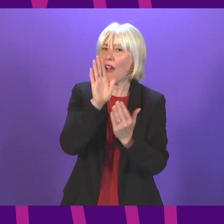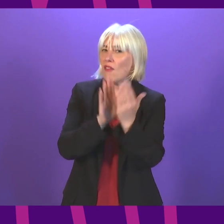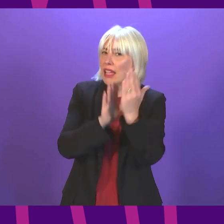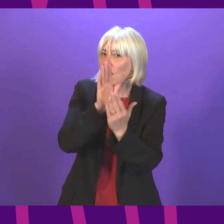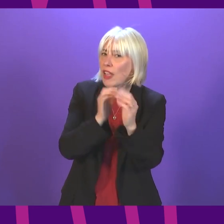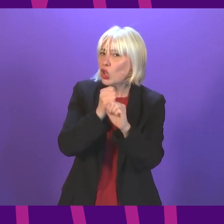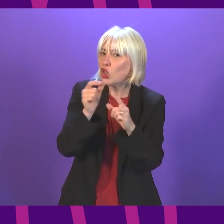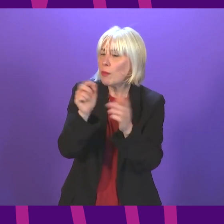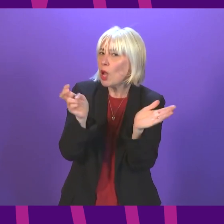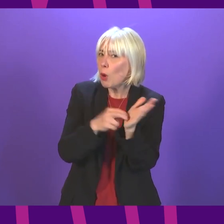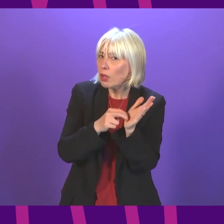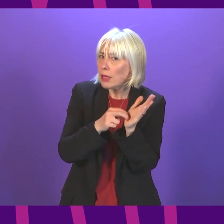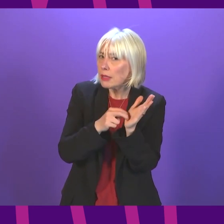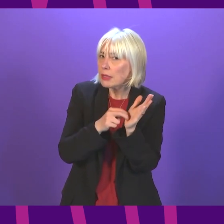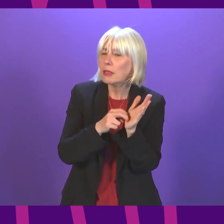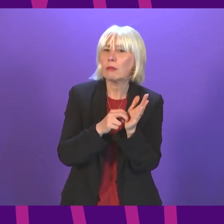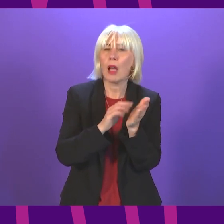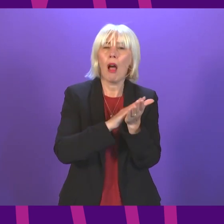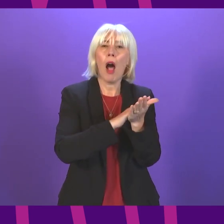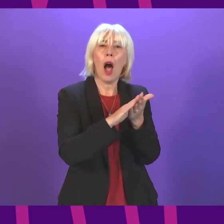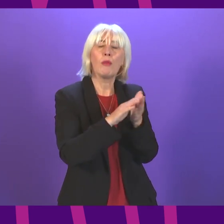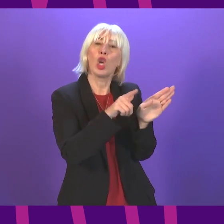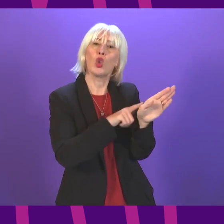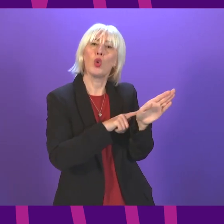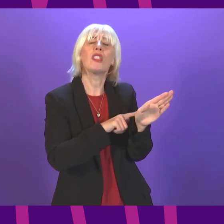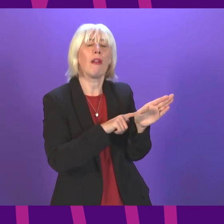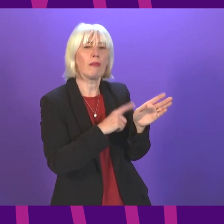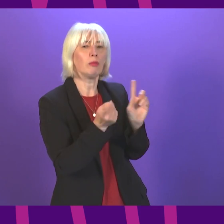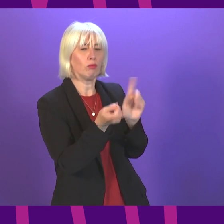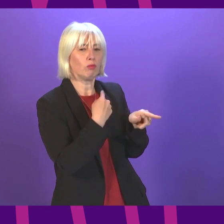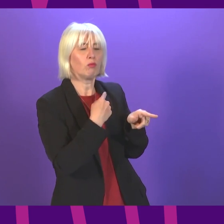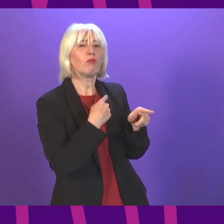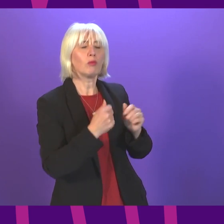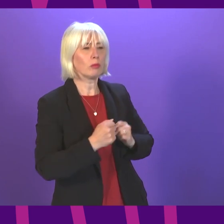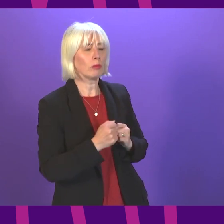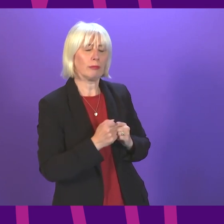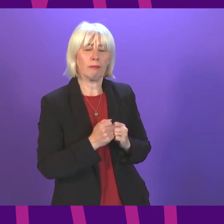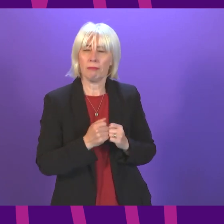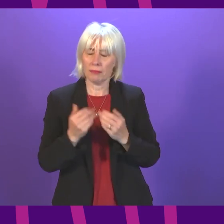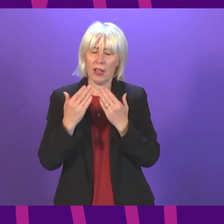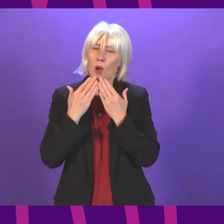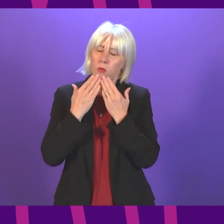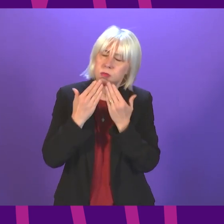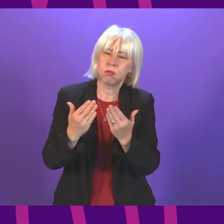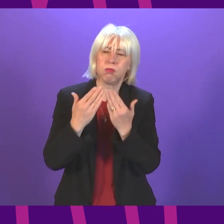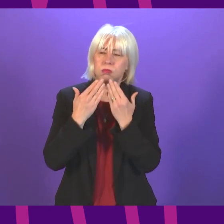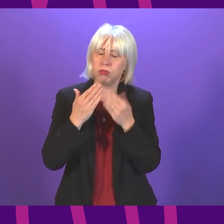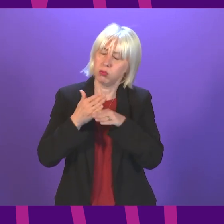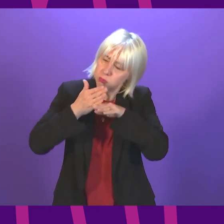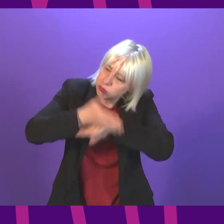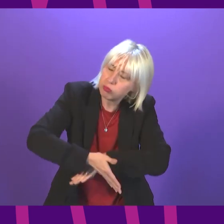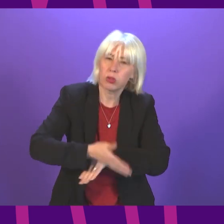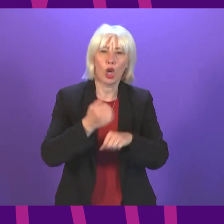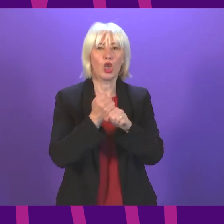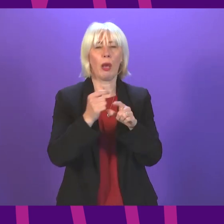appointments. Cabinet Secretary Hamza Youssef. Thank you, President of the Can I take this opportunity to thank our hard-working GPs for all that they have